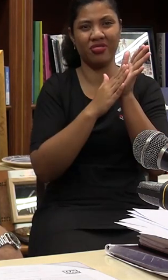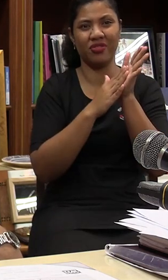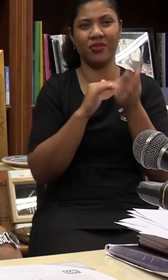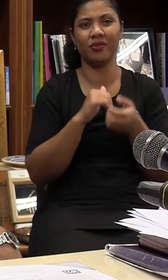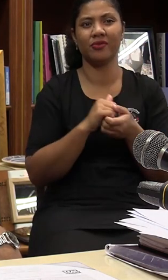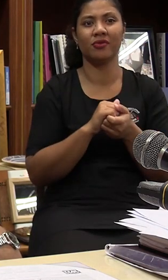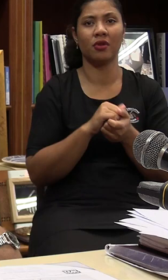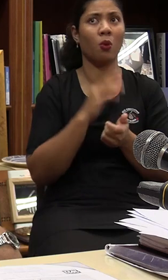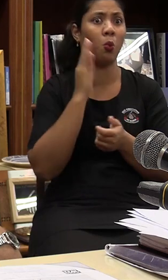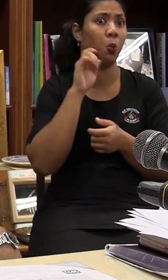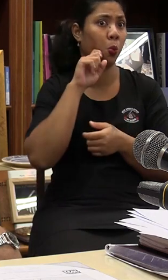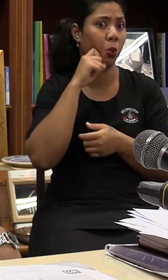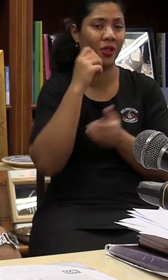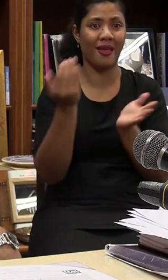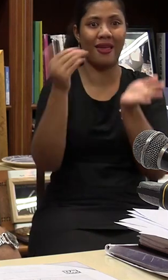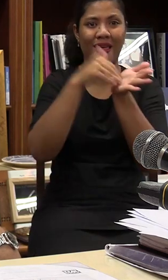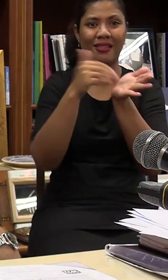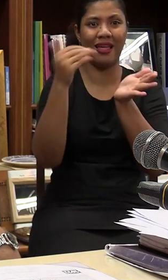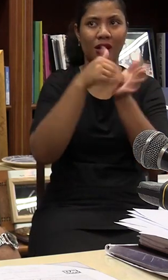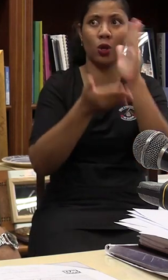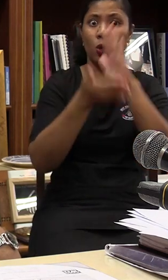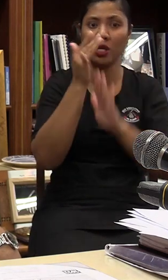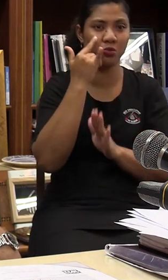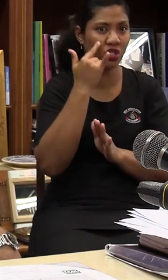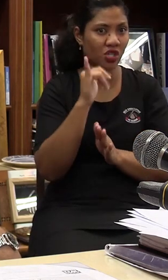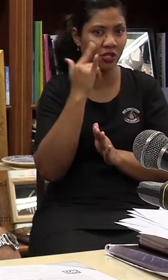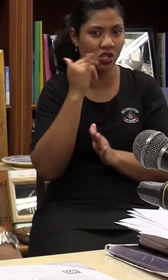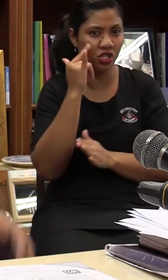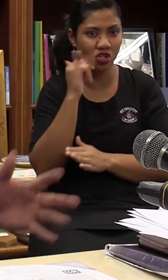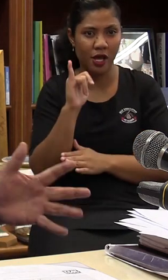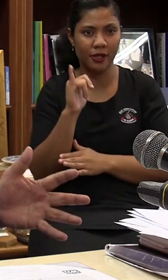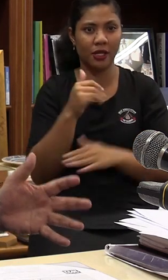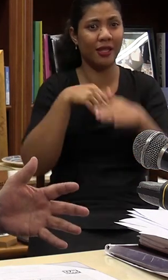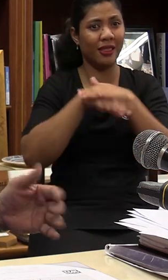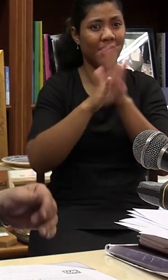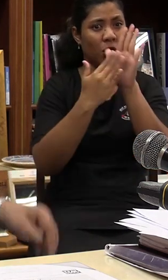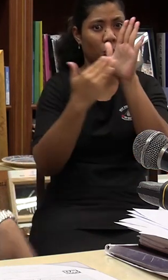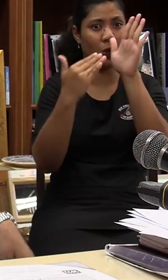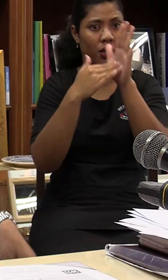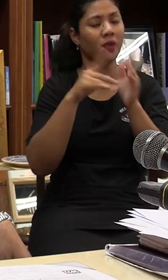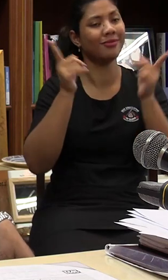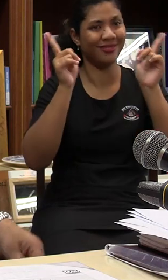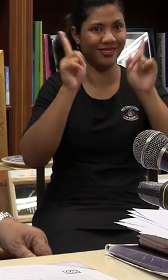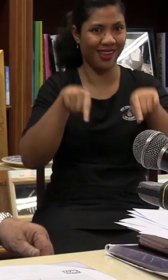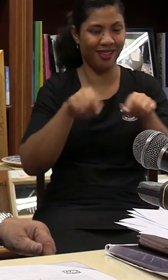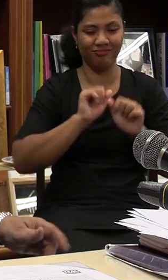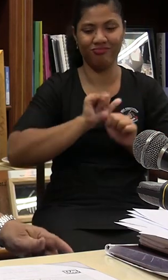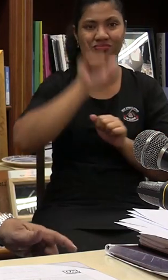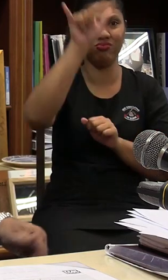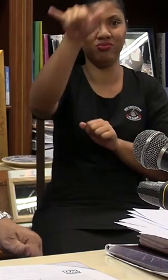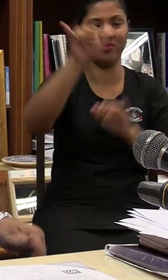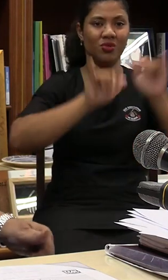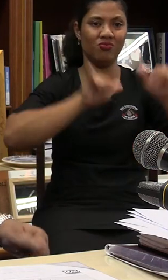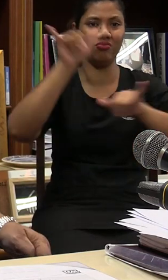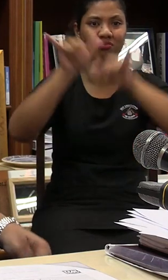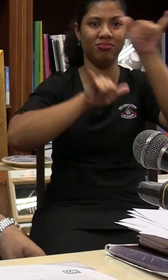a Shack named and had Moses. In fact, I worked at the Mlanga, when was in